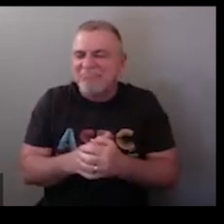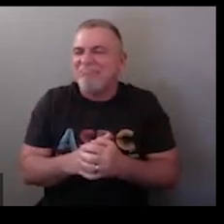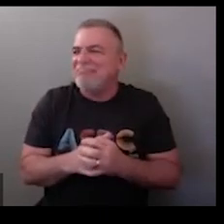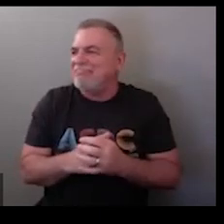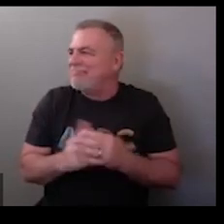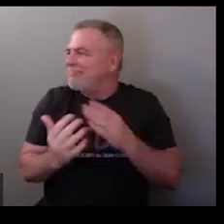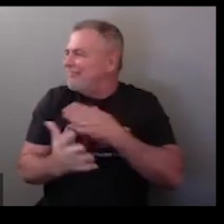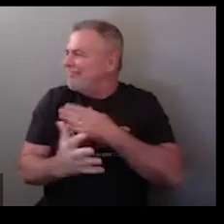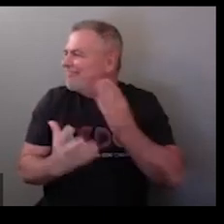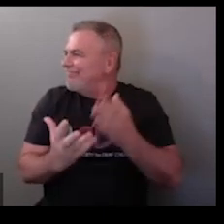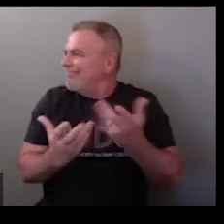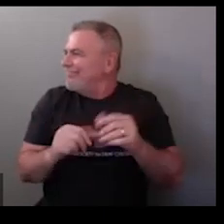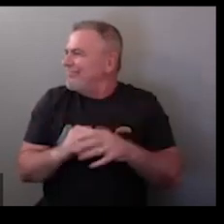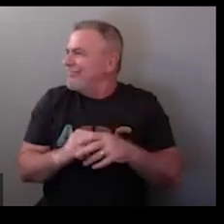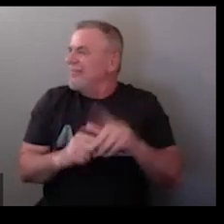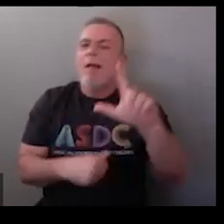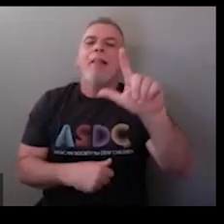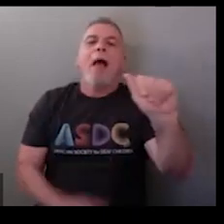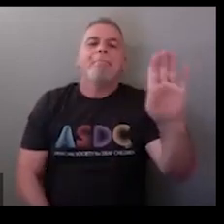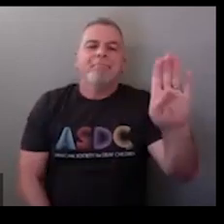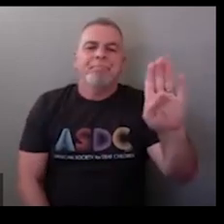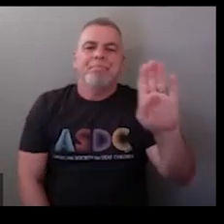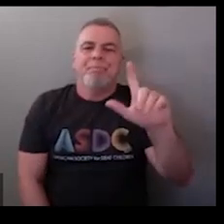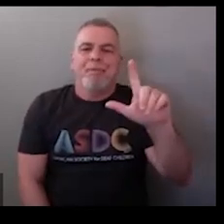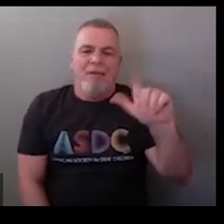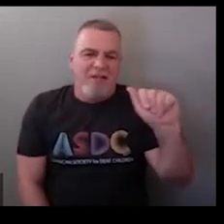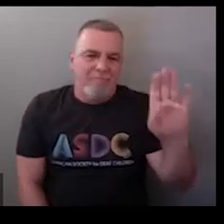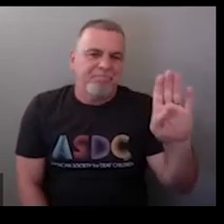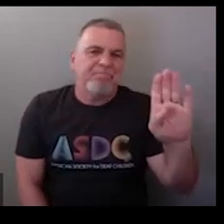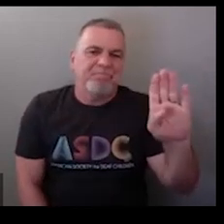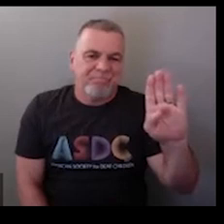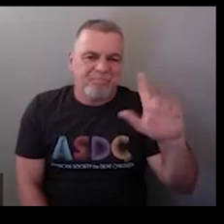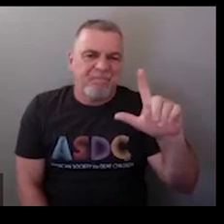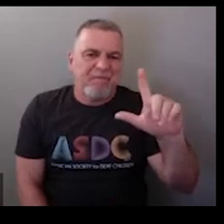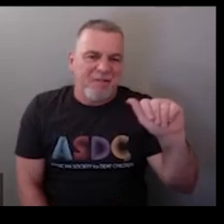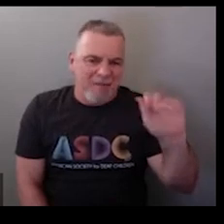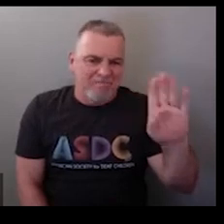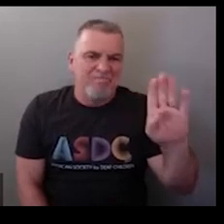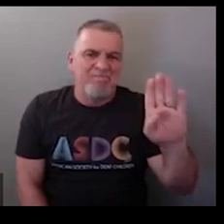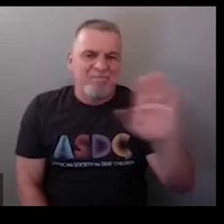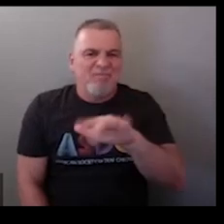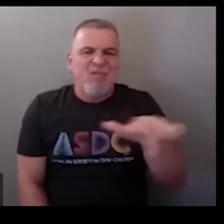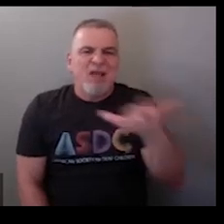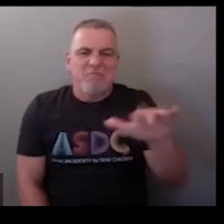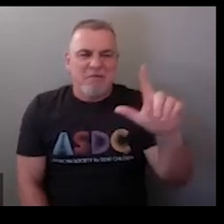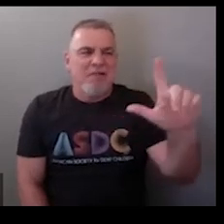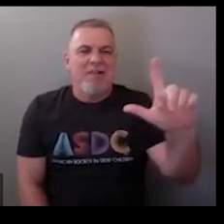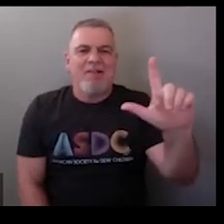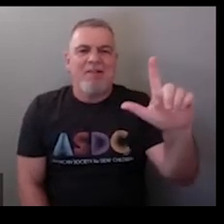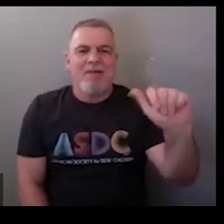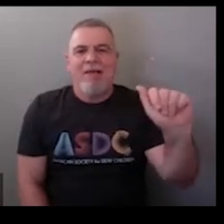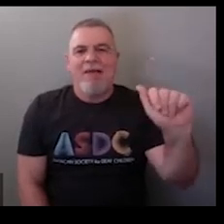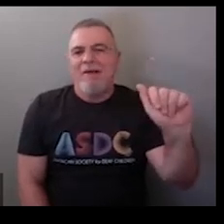okay but um biology we did lab you would fingerspell if you're talking about a science lab so lab